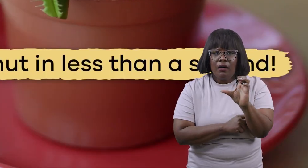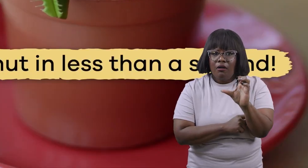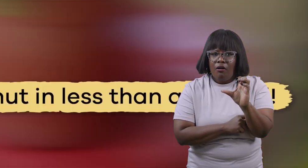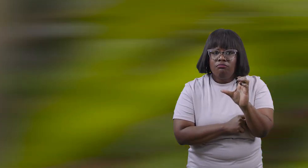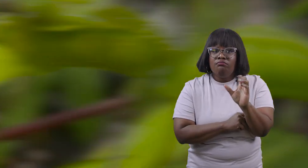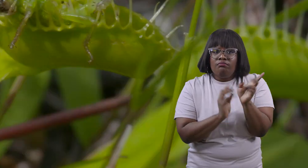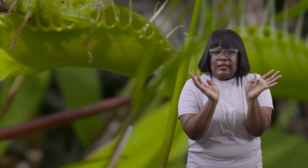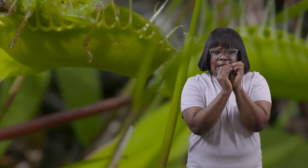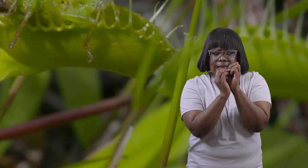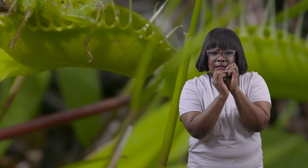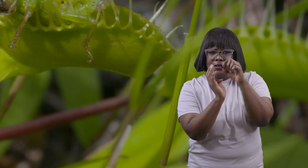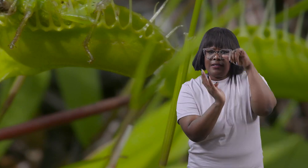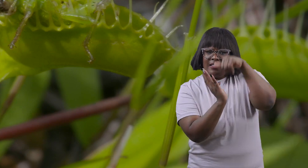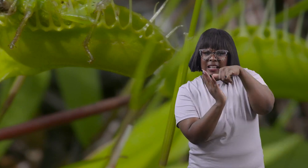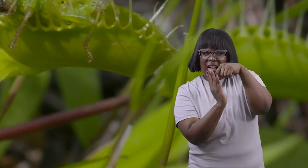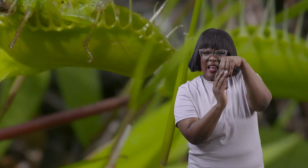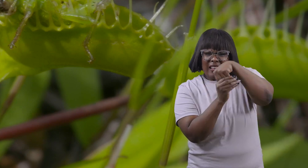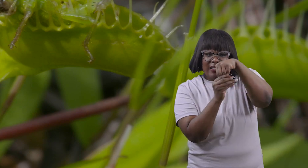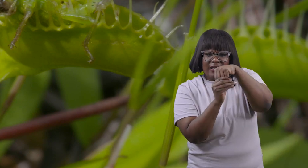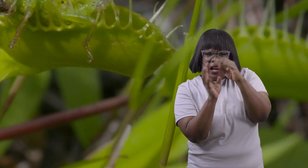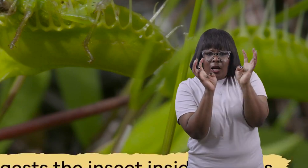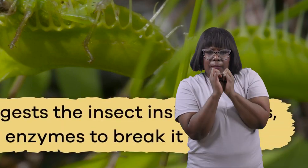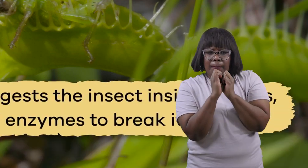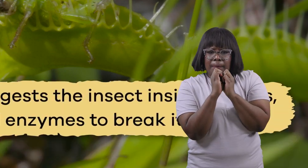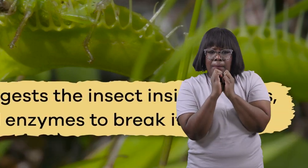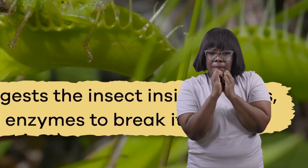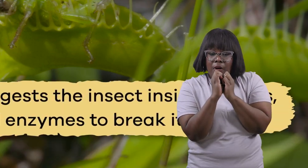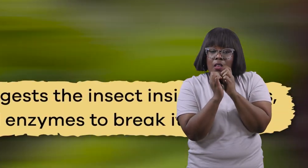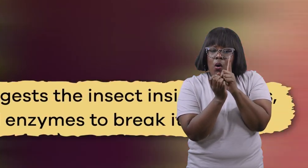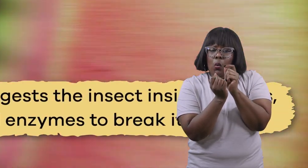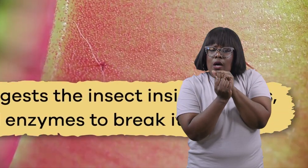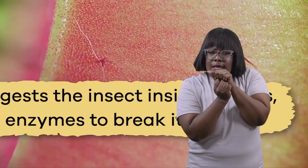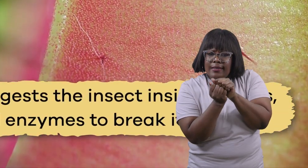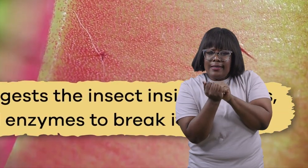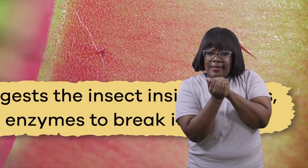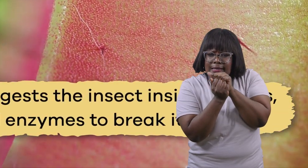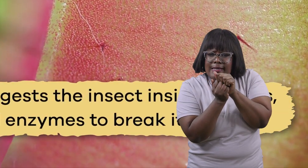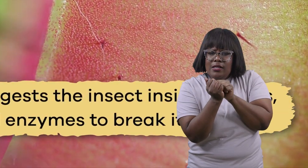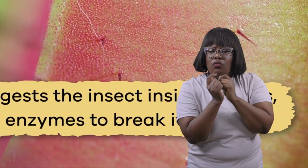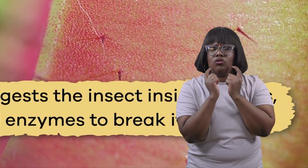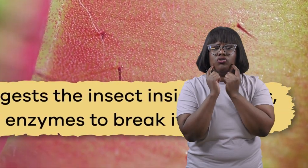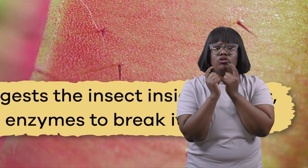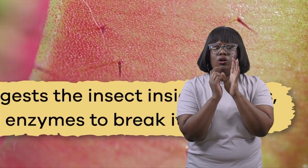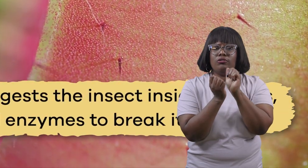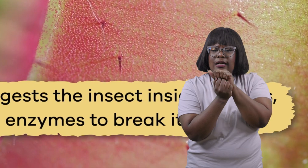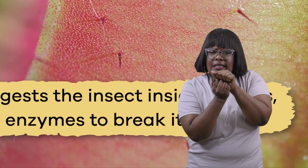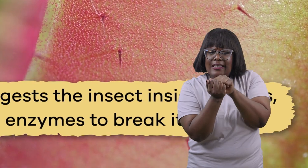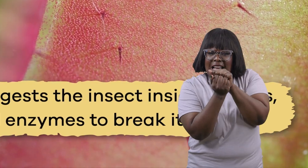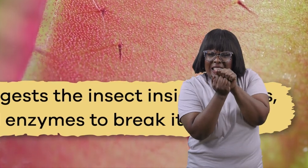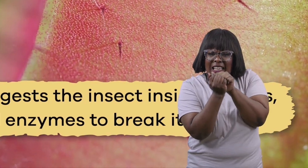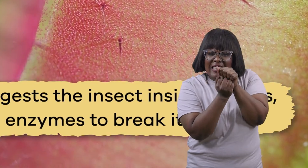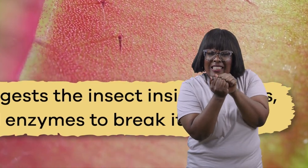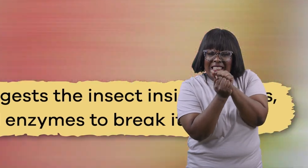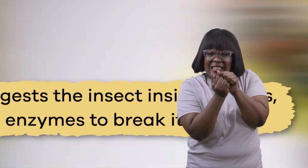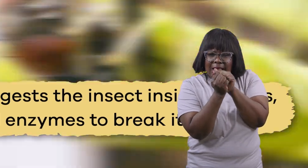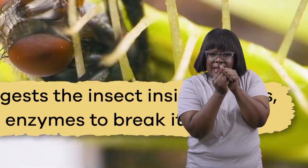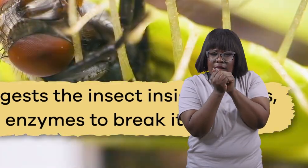trapping the insect inside the plant then digests the insect inside its jaws using special